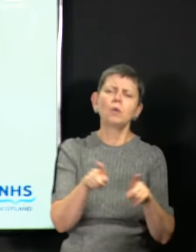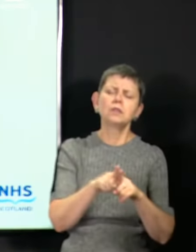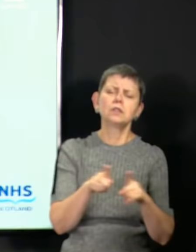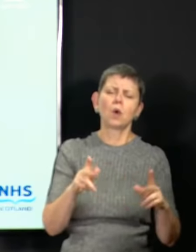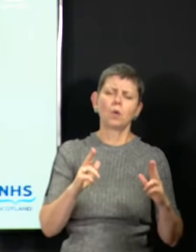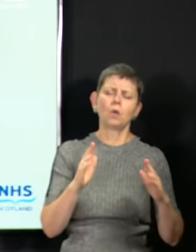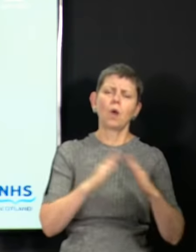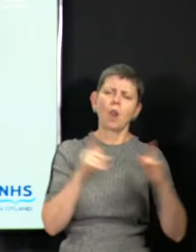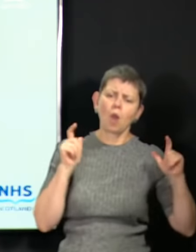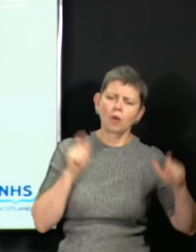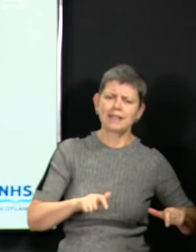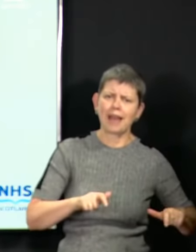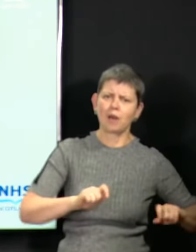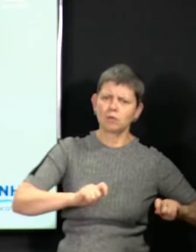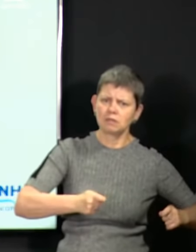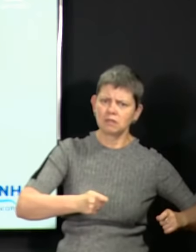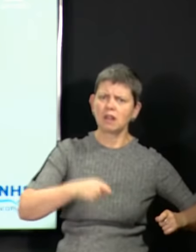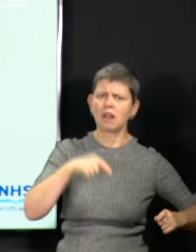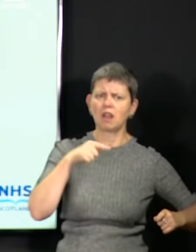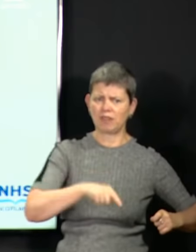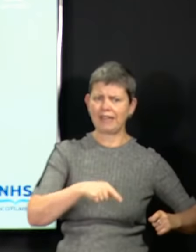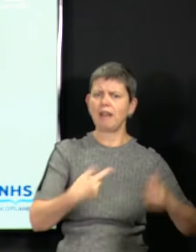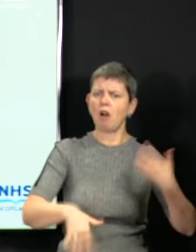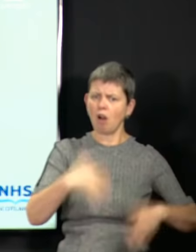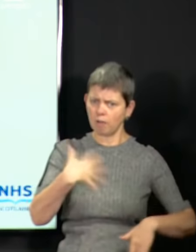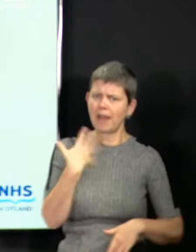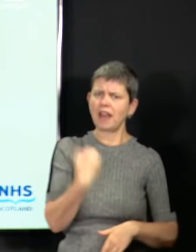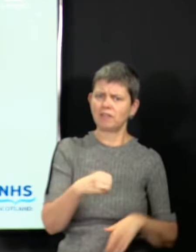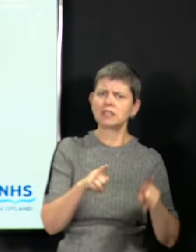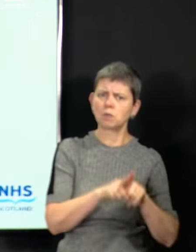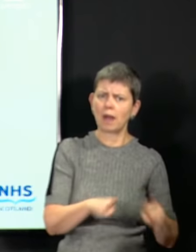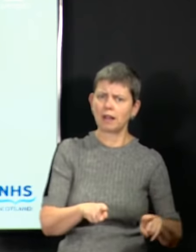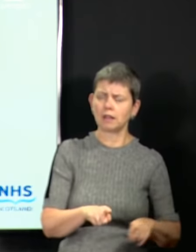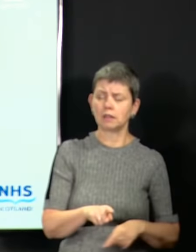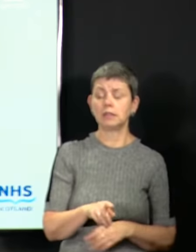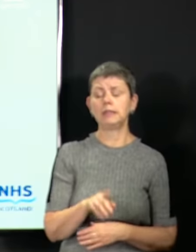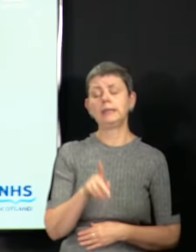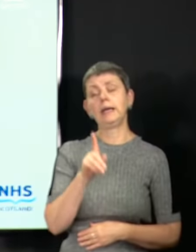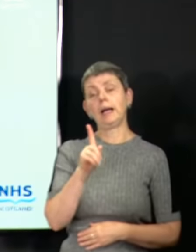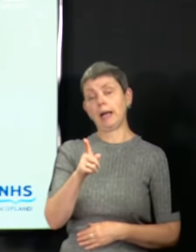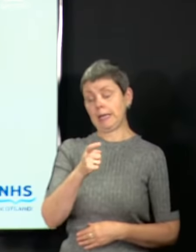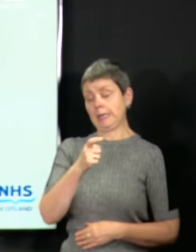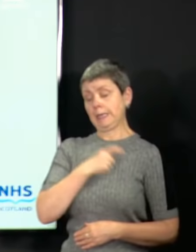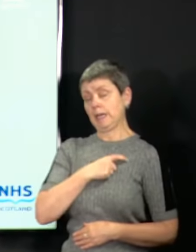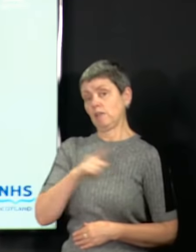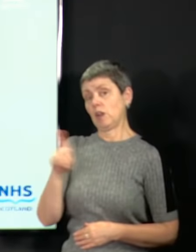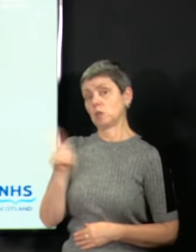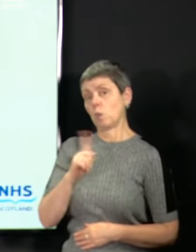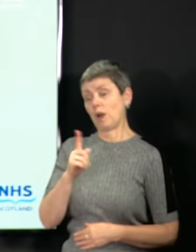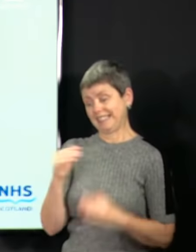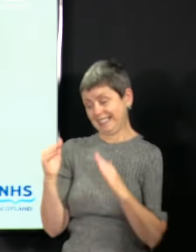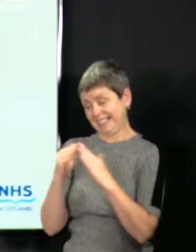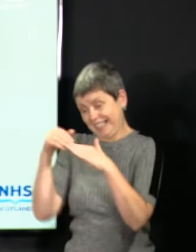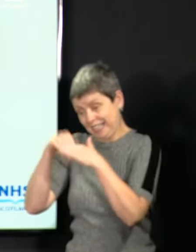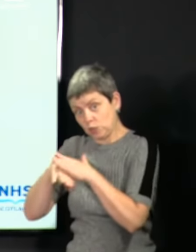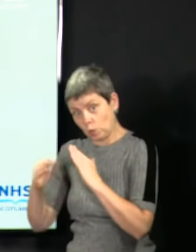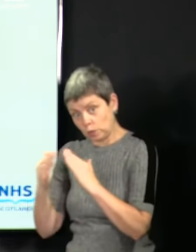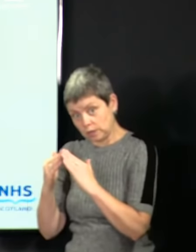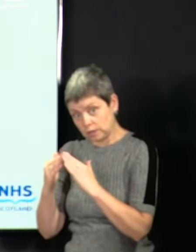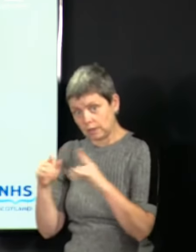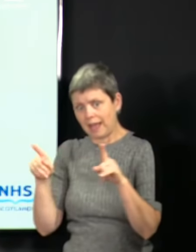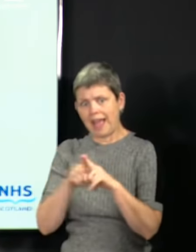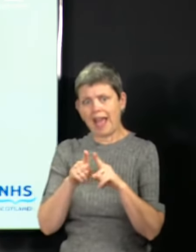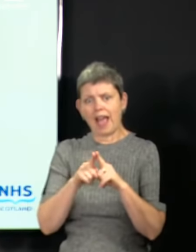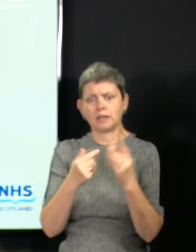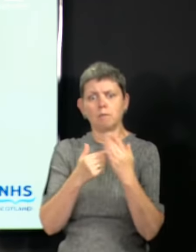transitions, but I am particularly nervous about indoors and larger groups. That's not a surprise to anybody who's